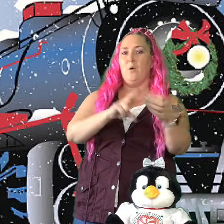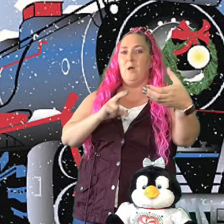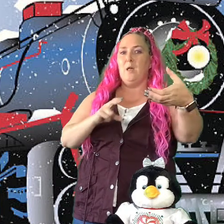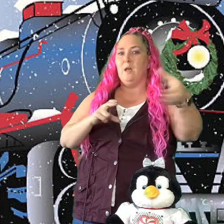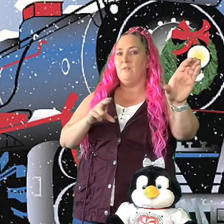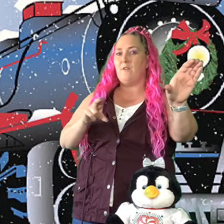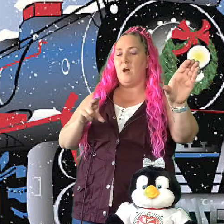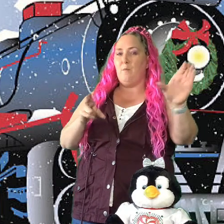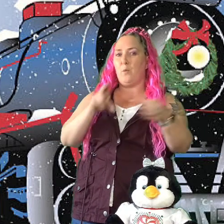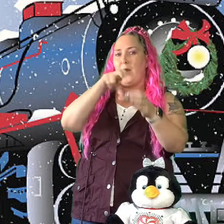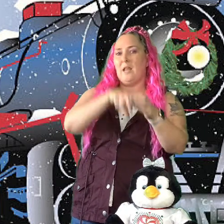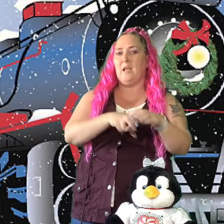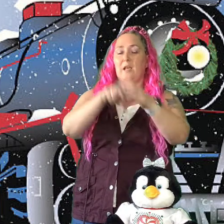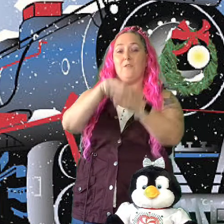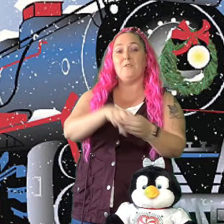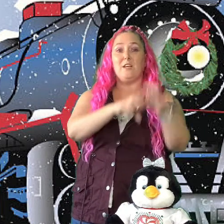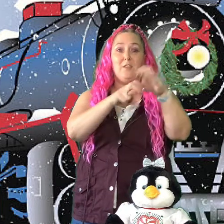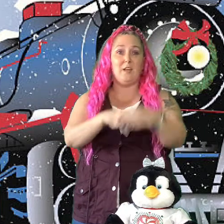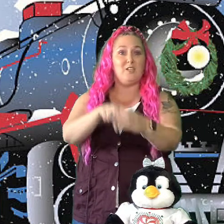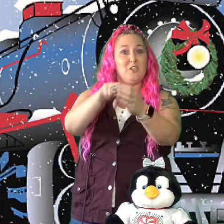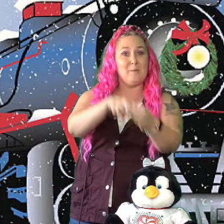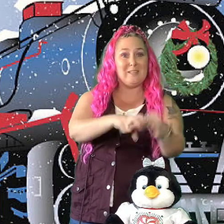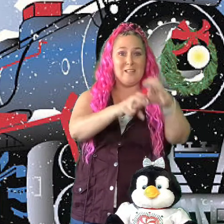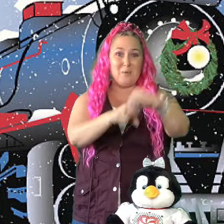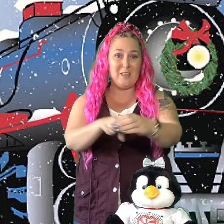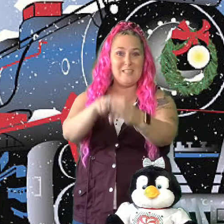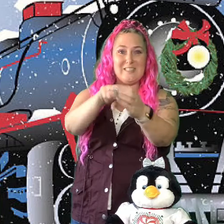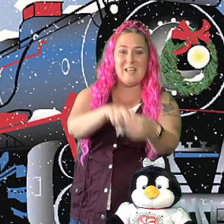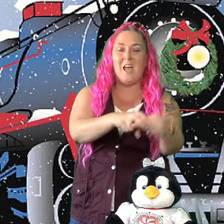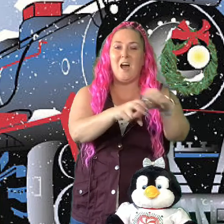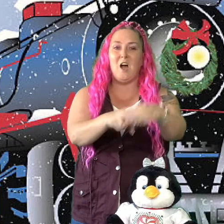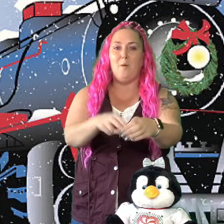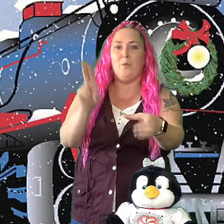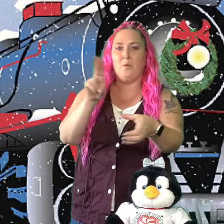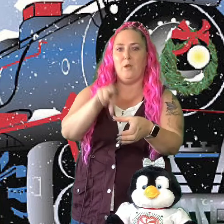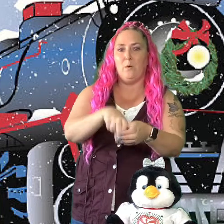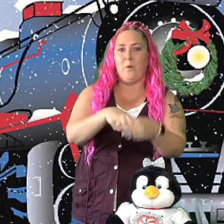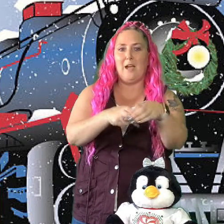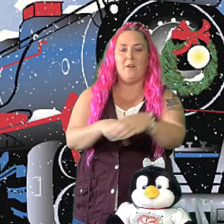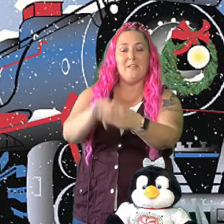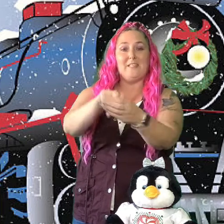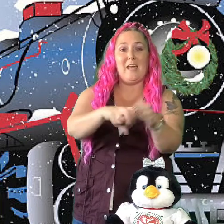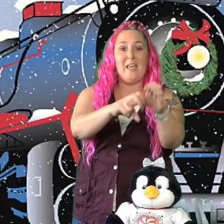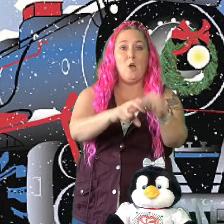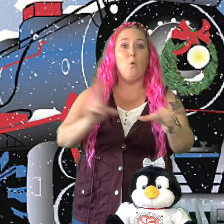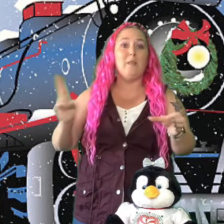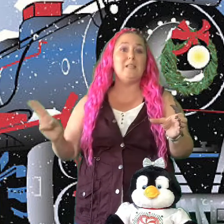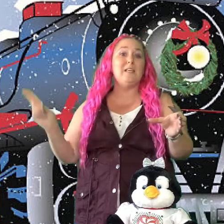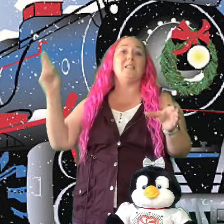from writing. If you've done the Jingle Bells song with us that we ride on the sleigh. Well this is